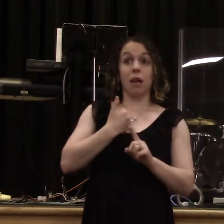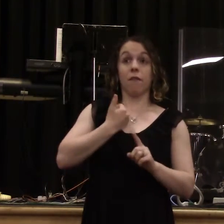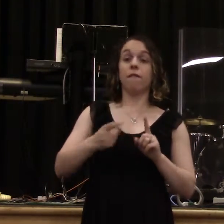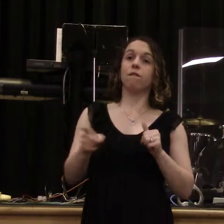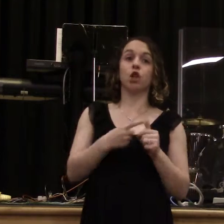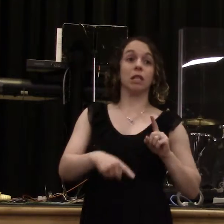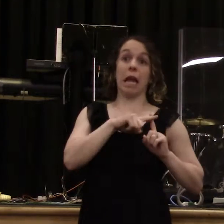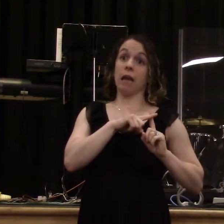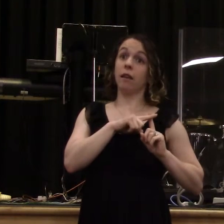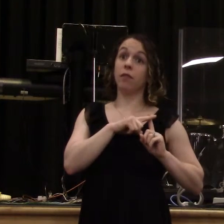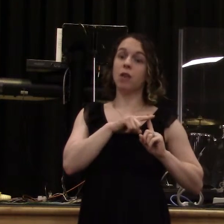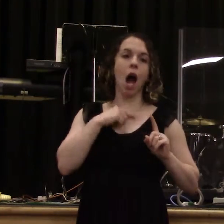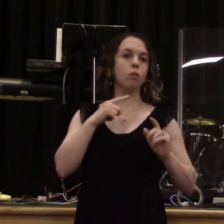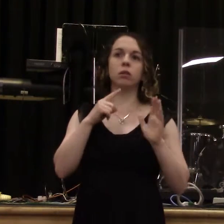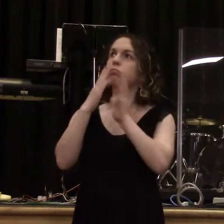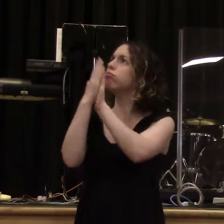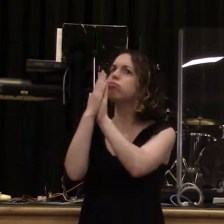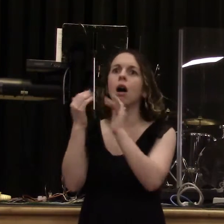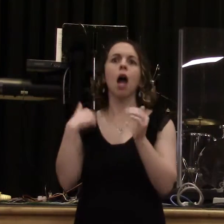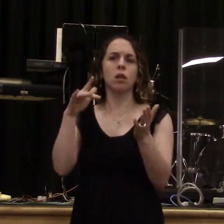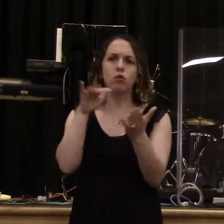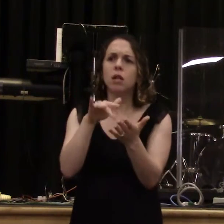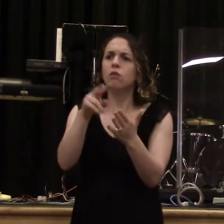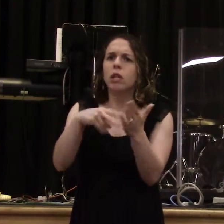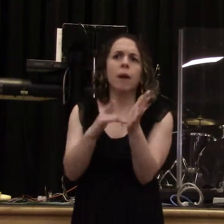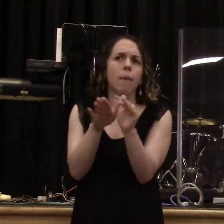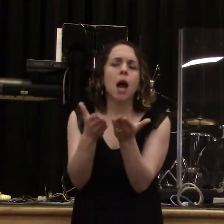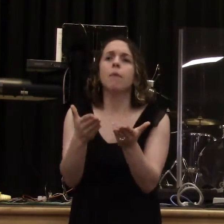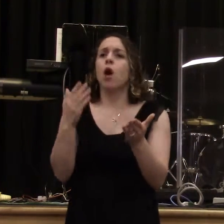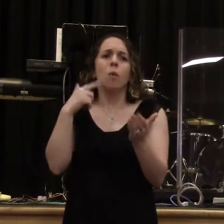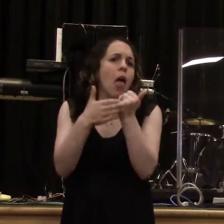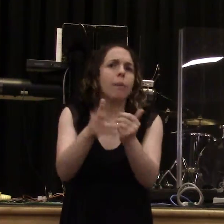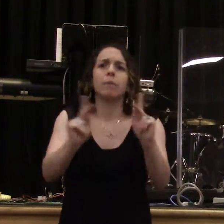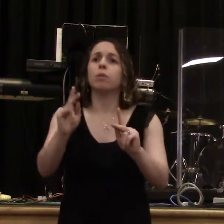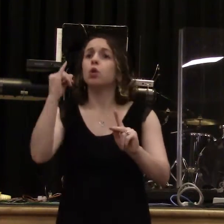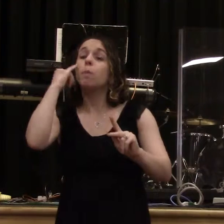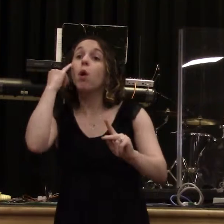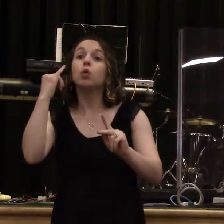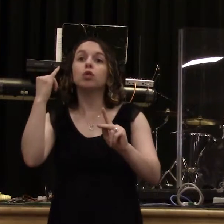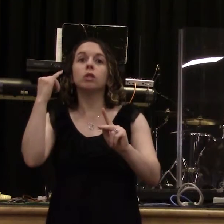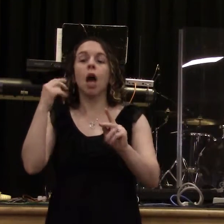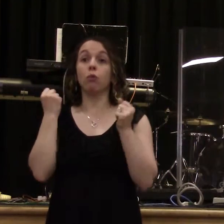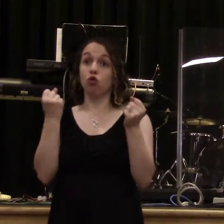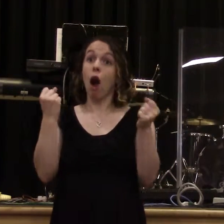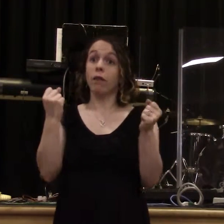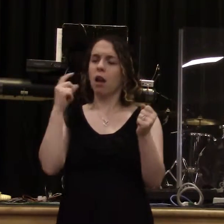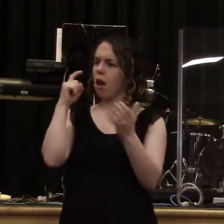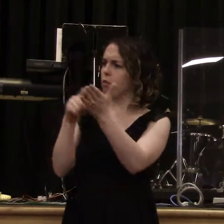guess what I would do? How many people would just do that? It would be like, you're a believer. Of course you're going to do that, right? Hallelujah. Well,